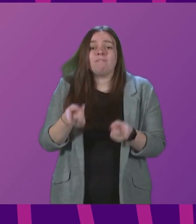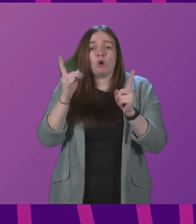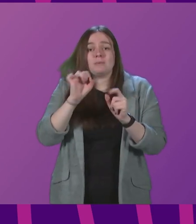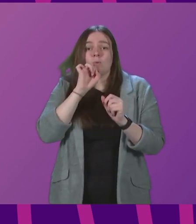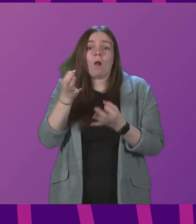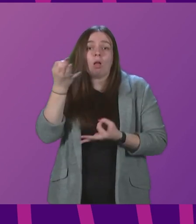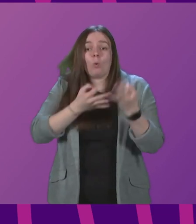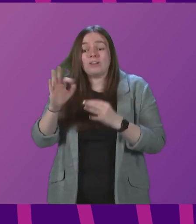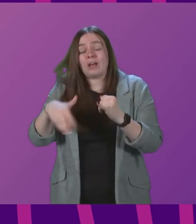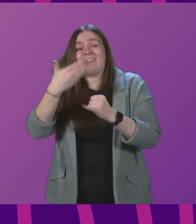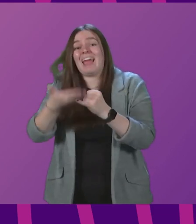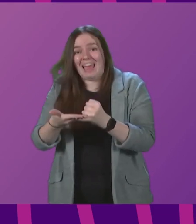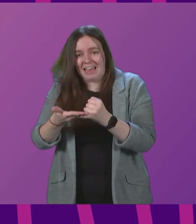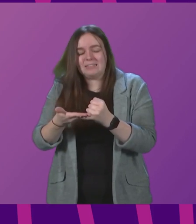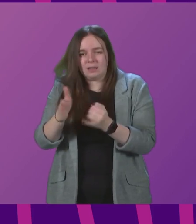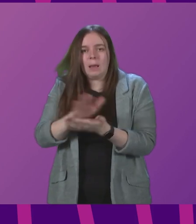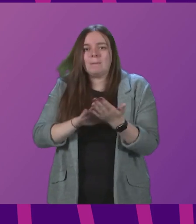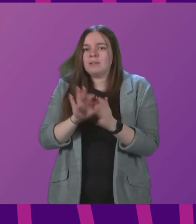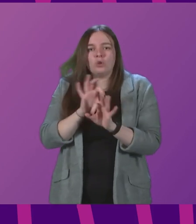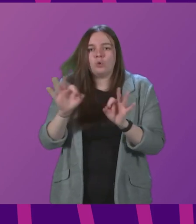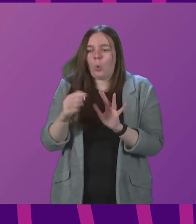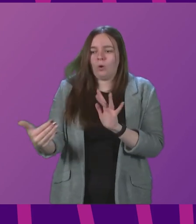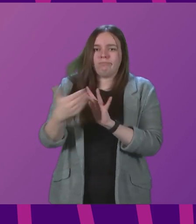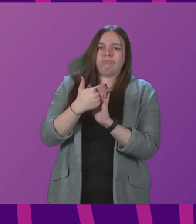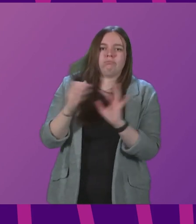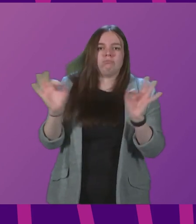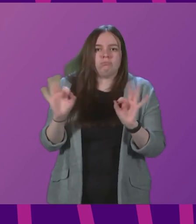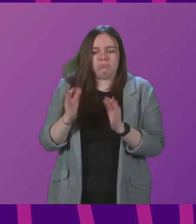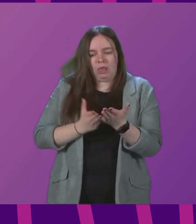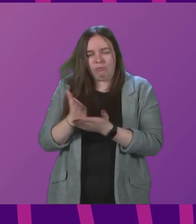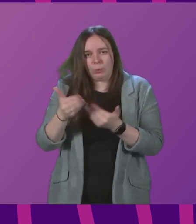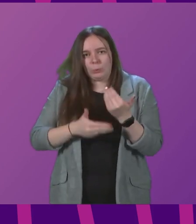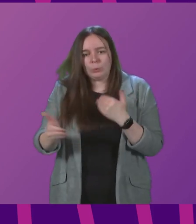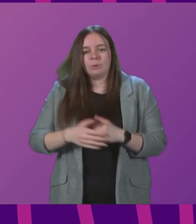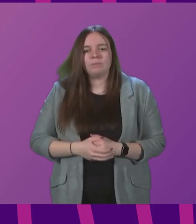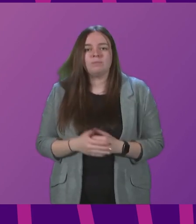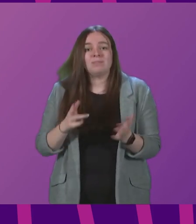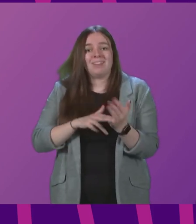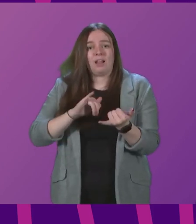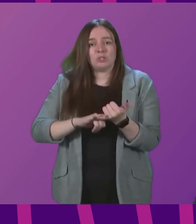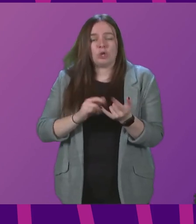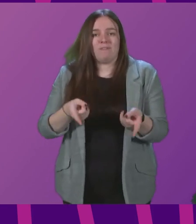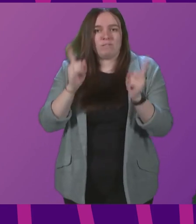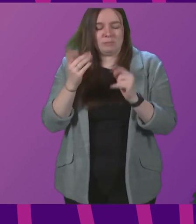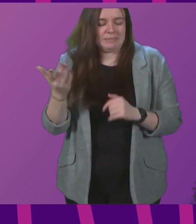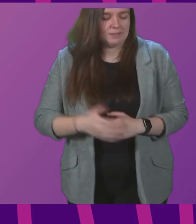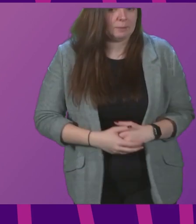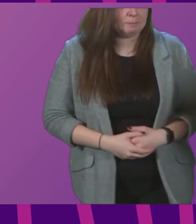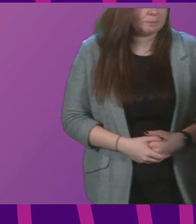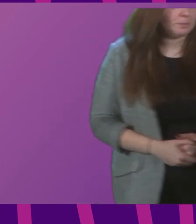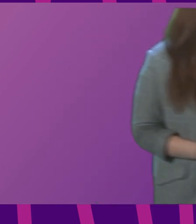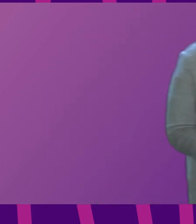will take questions at the end of her statement and so there should be no interventions or interruptions. I call on Nicola Sturgeon, First Minister.